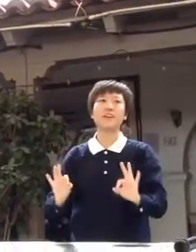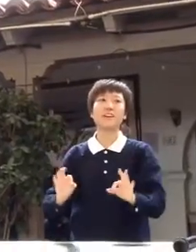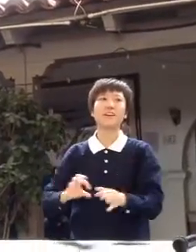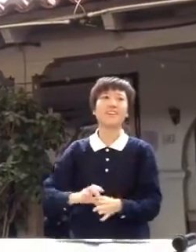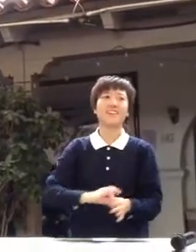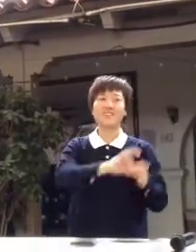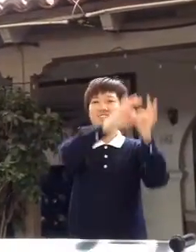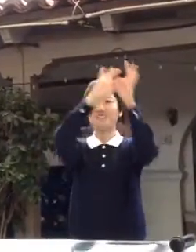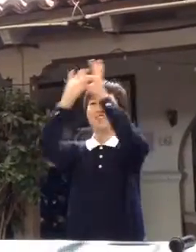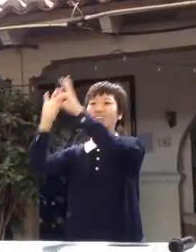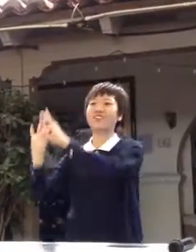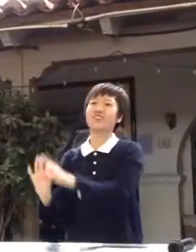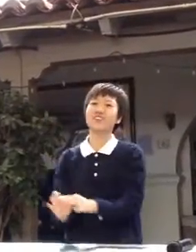young,